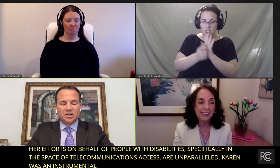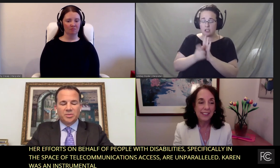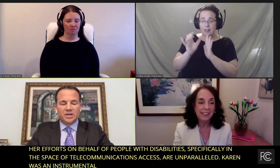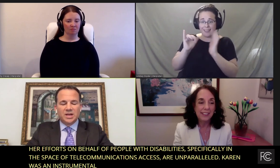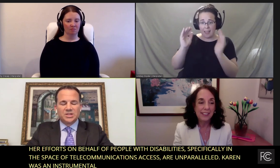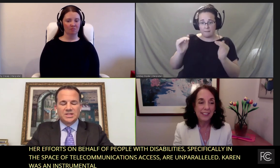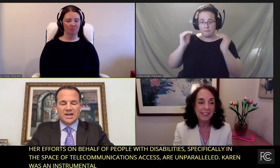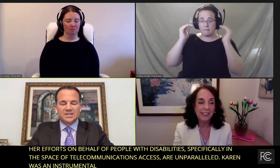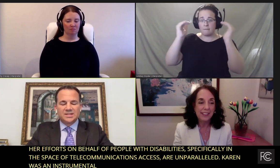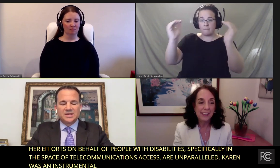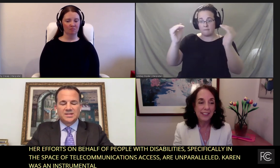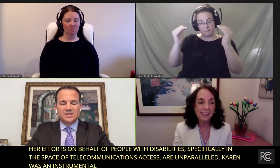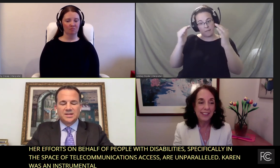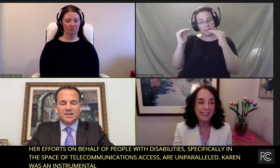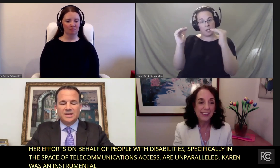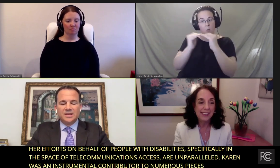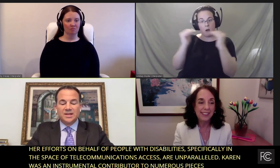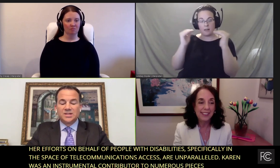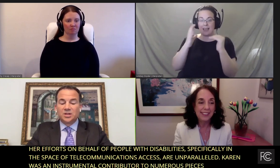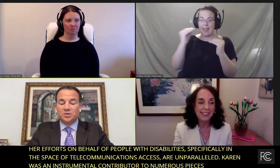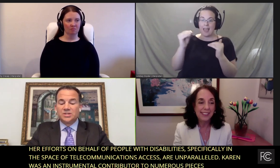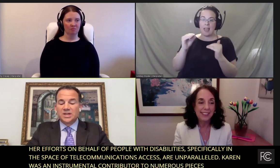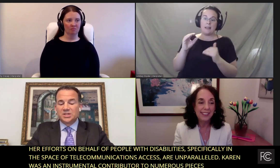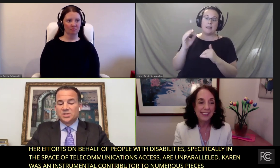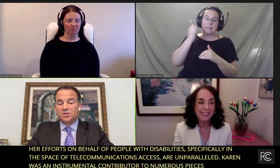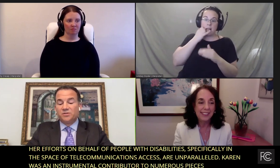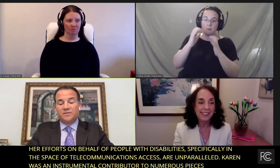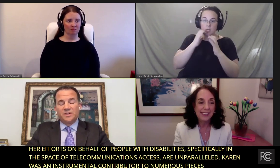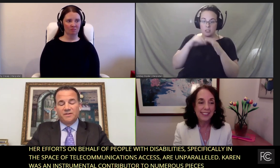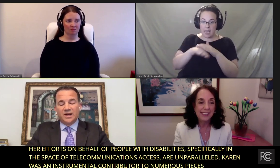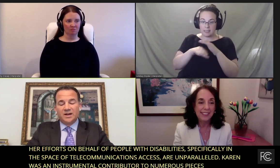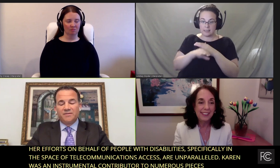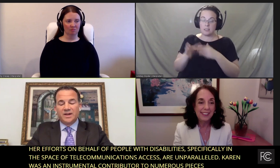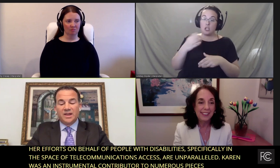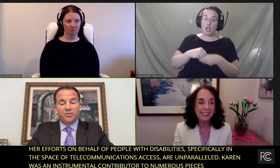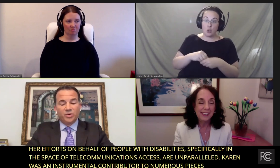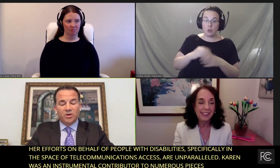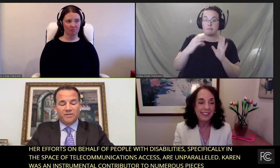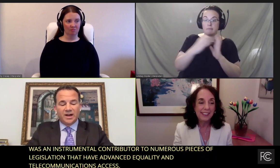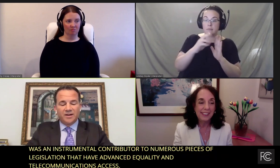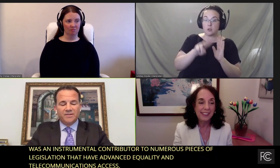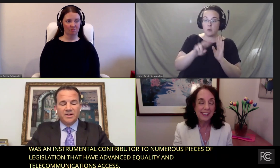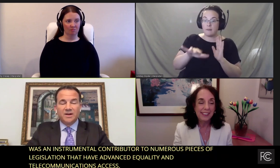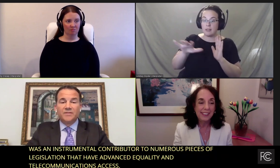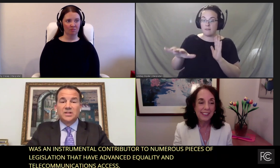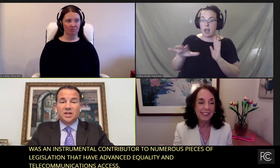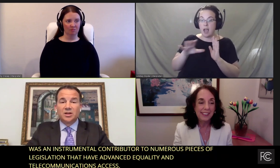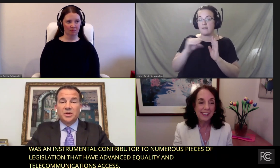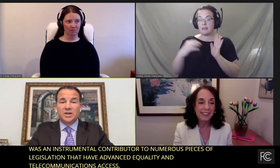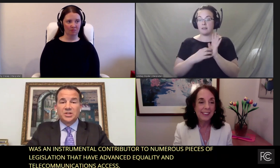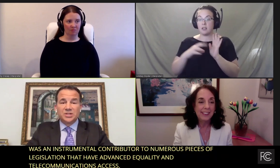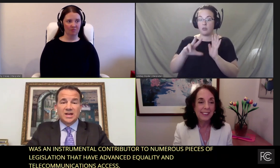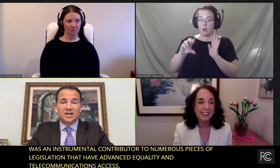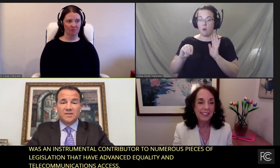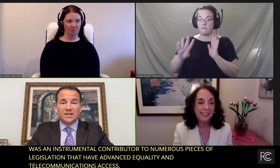in telecommunications access. These include sections 255 and 305 of the Telecommunications Act of